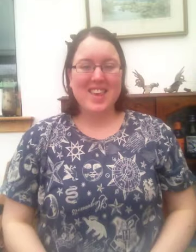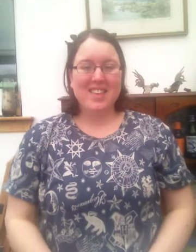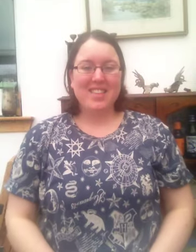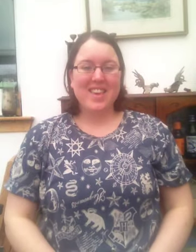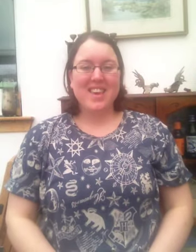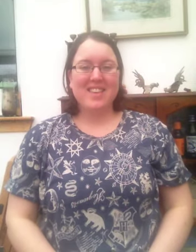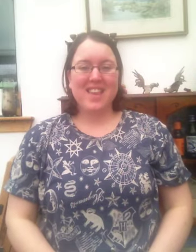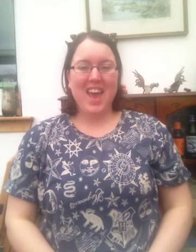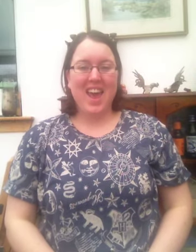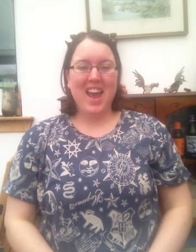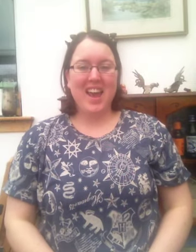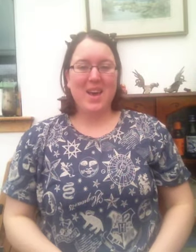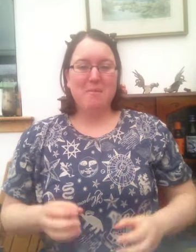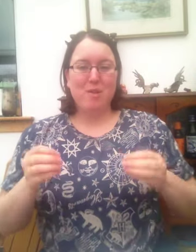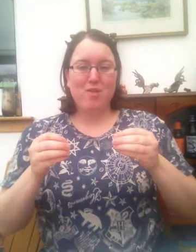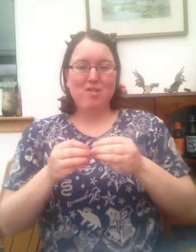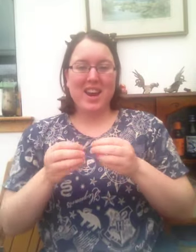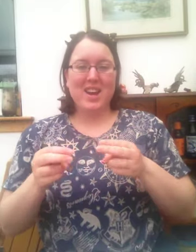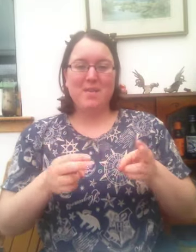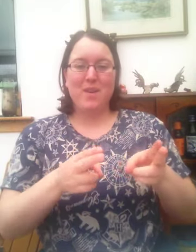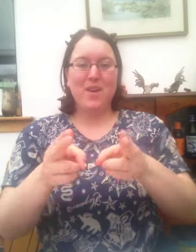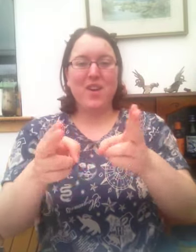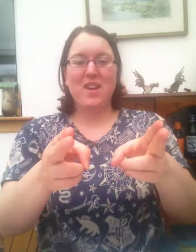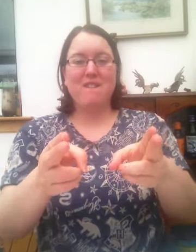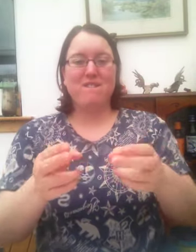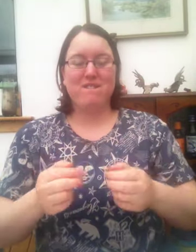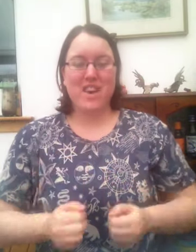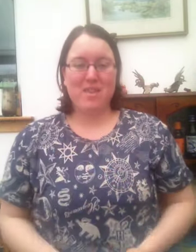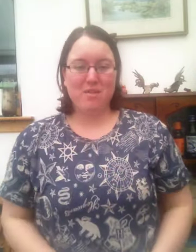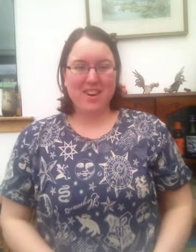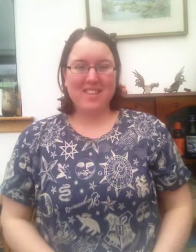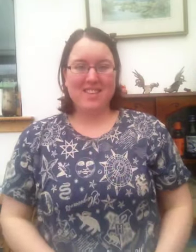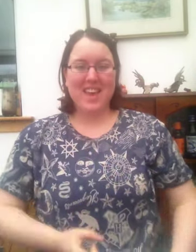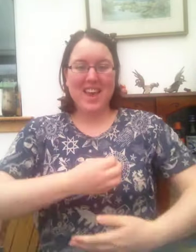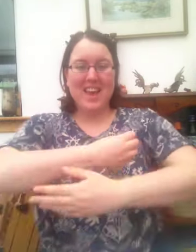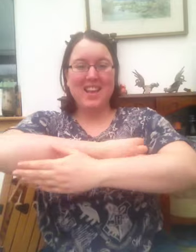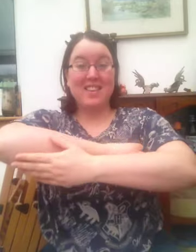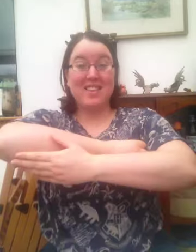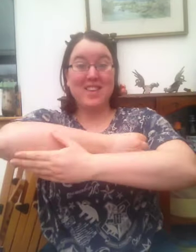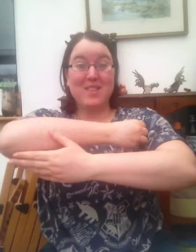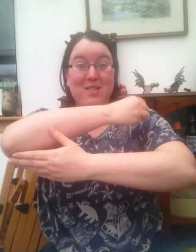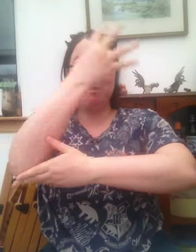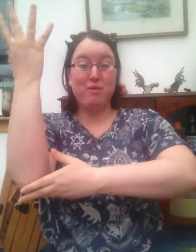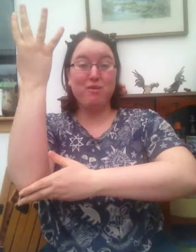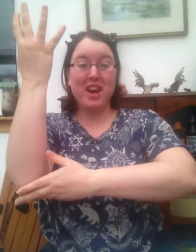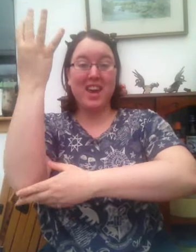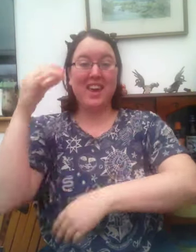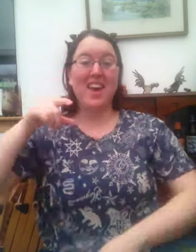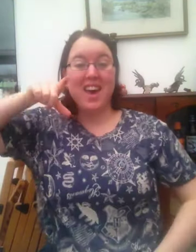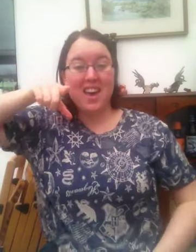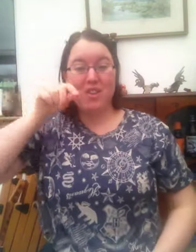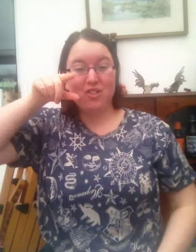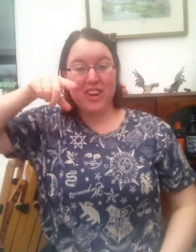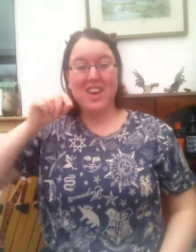This is a Braidburn favourite. It's spring chicken